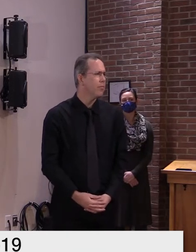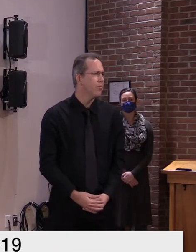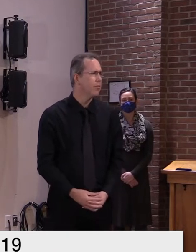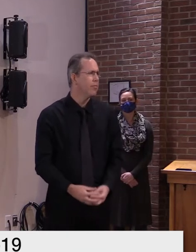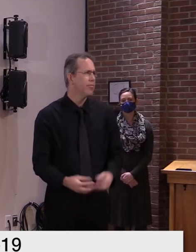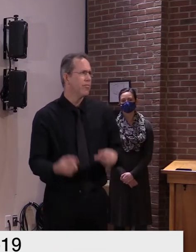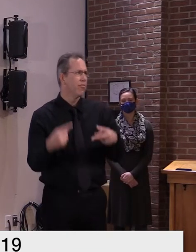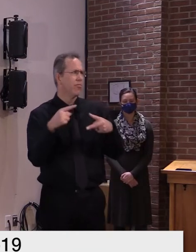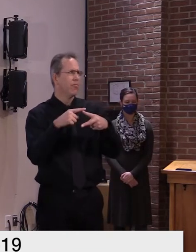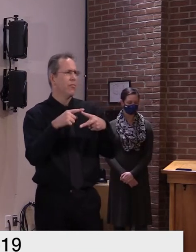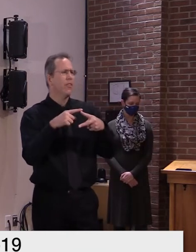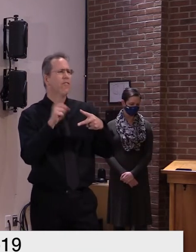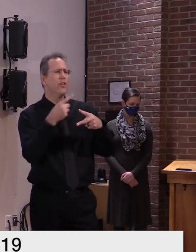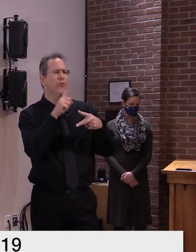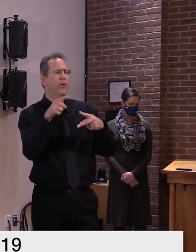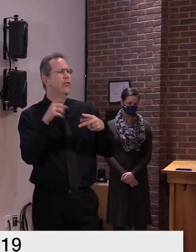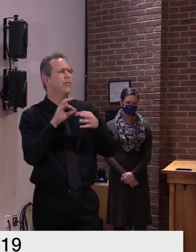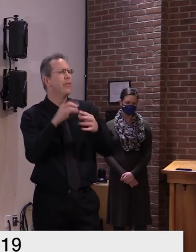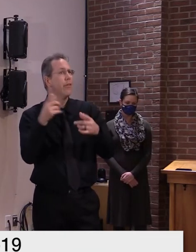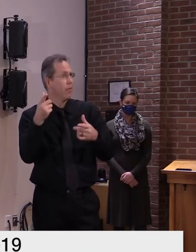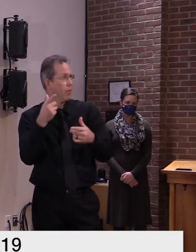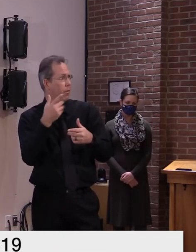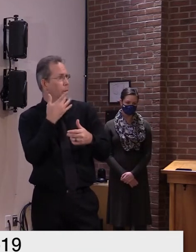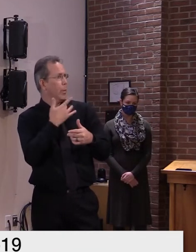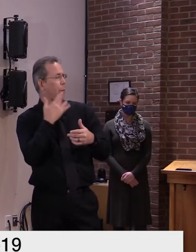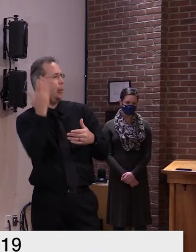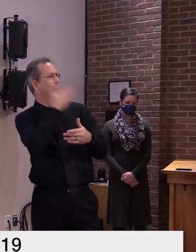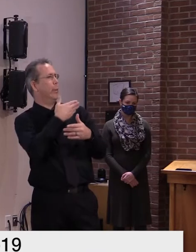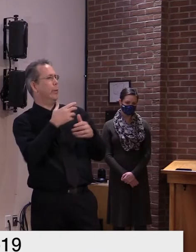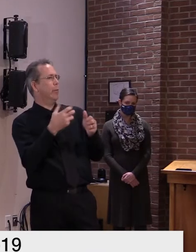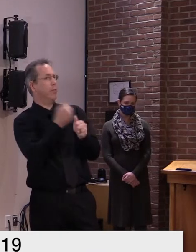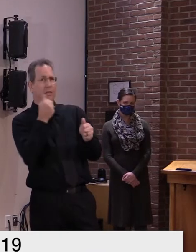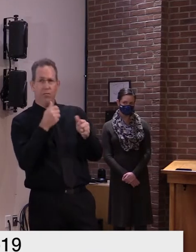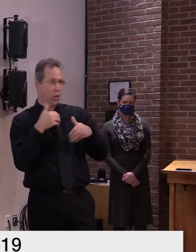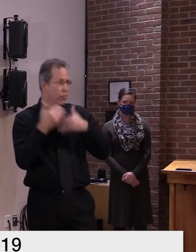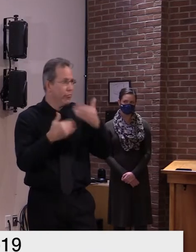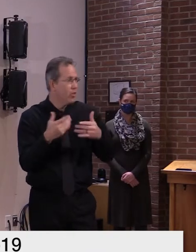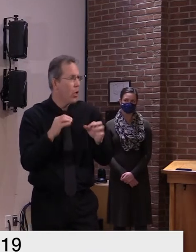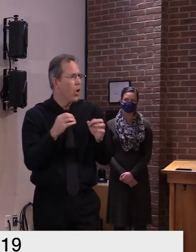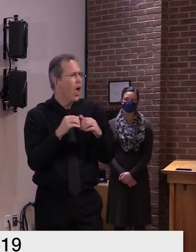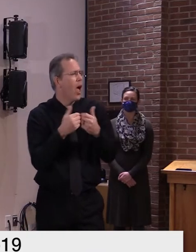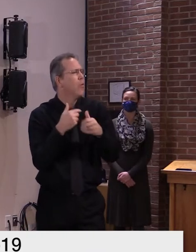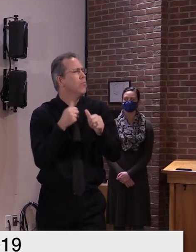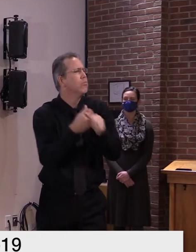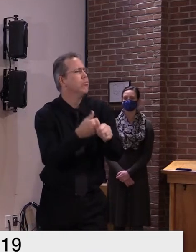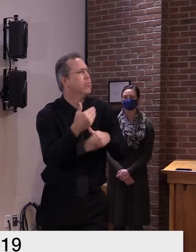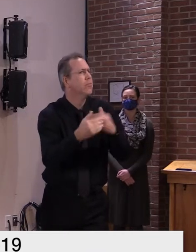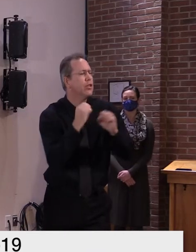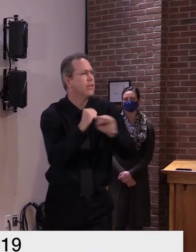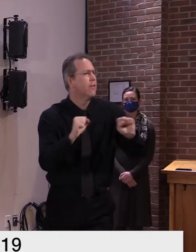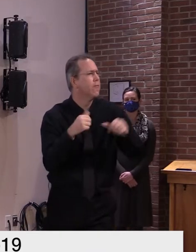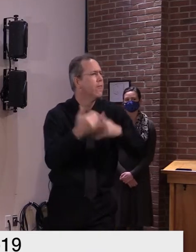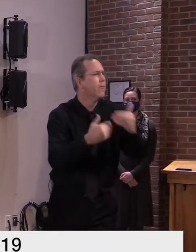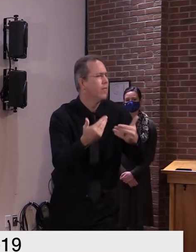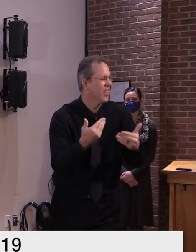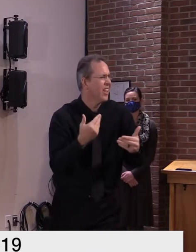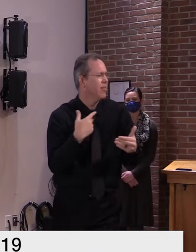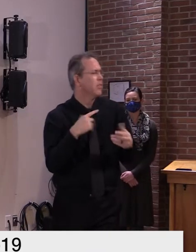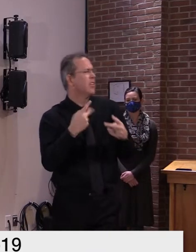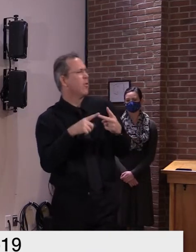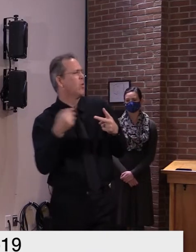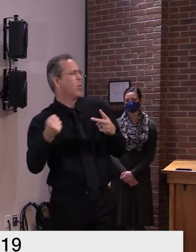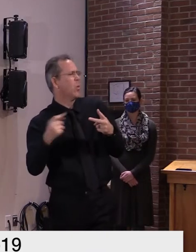vermonters and it appears that they uh from just anecdotally and from my um moving around on that day